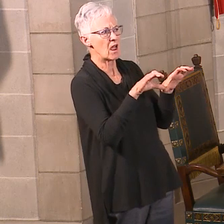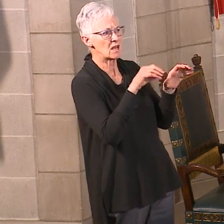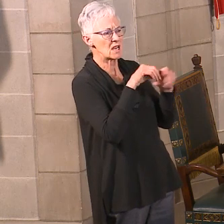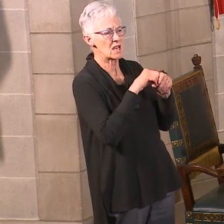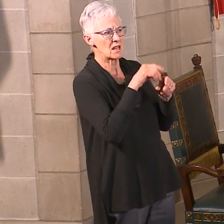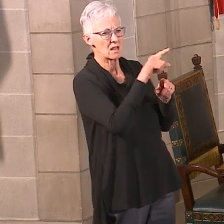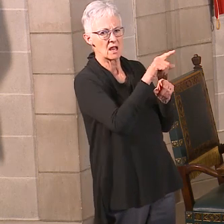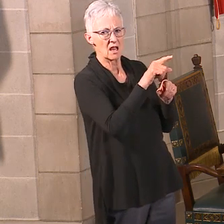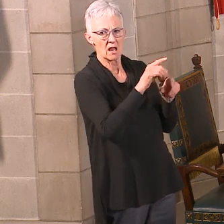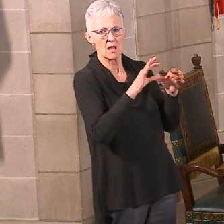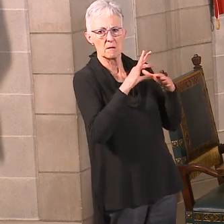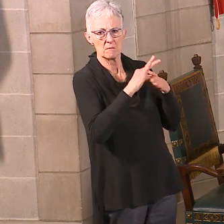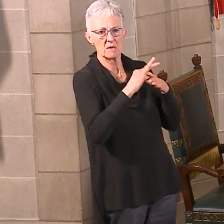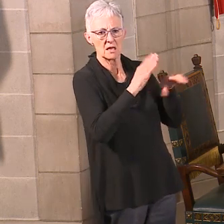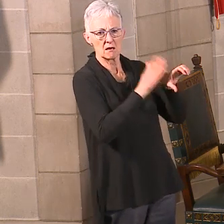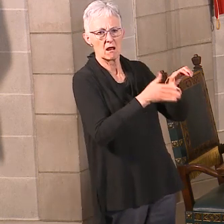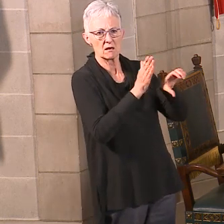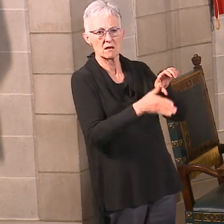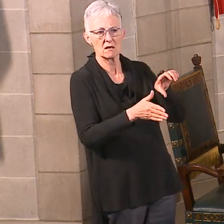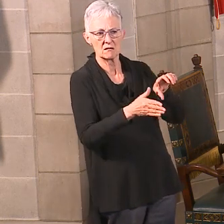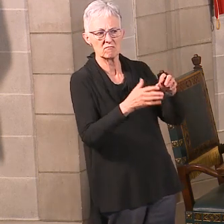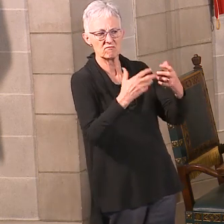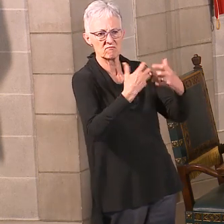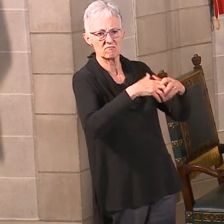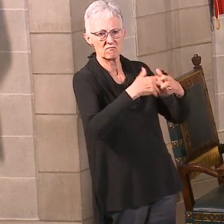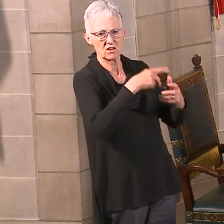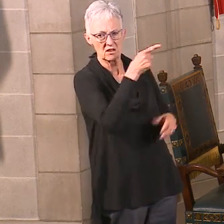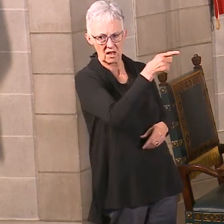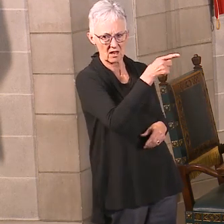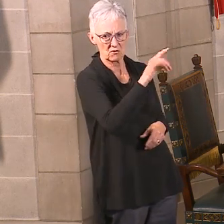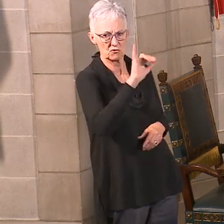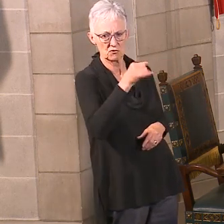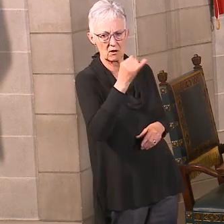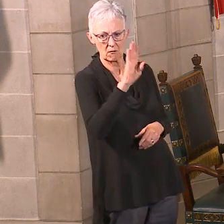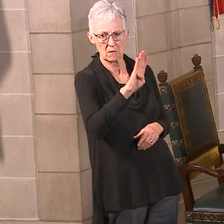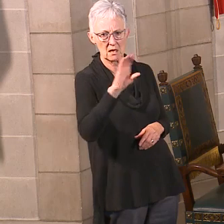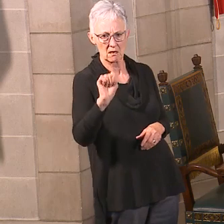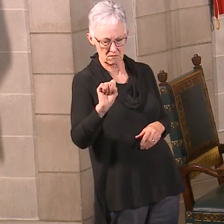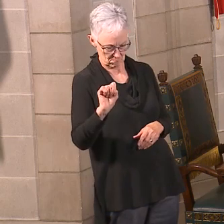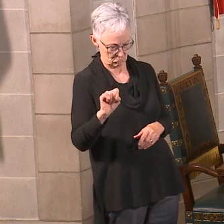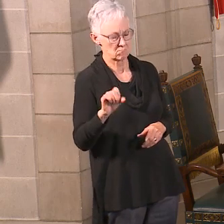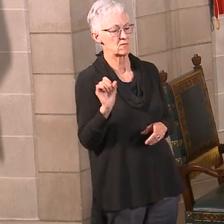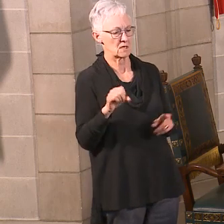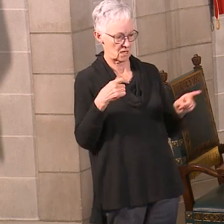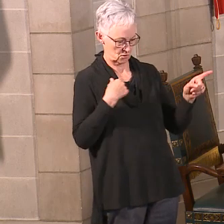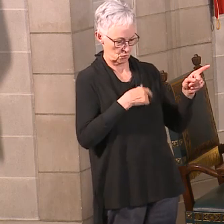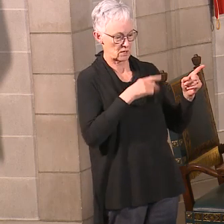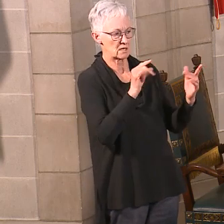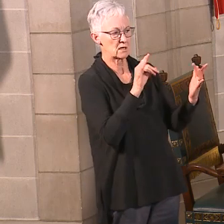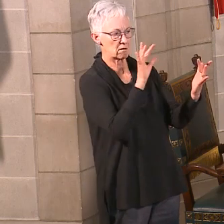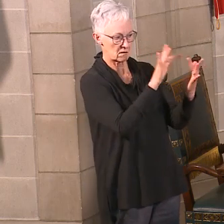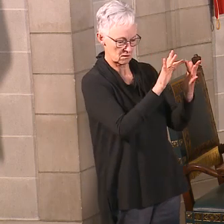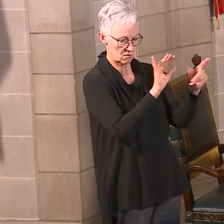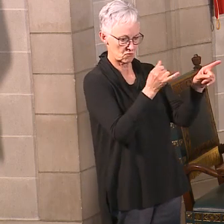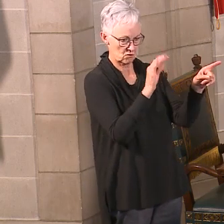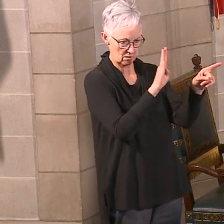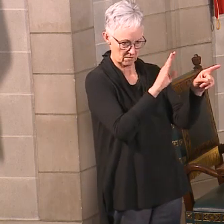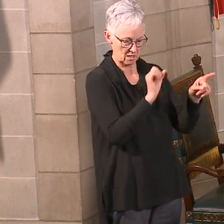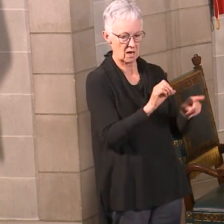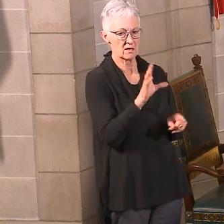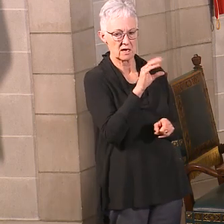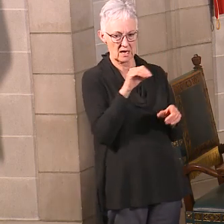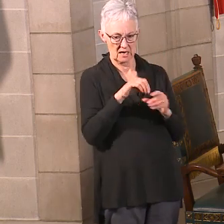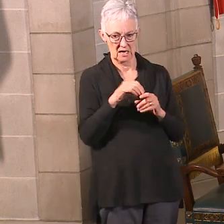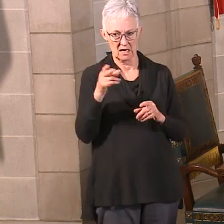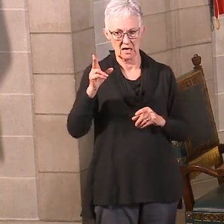The answer is yes. In Grand Island, we've worked out, reached out to JBS. We were now in Hastings. I believe we've reached out, for example, the Western Reserve.